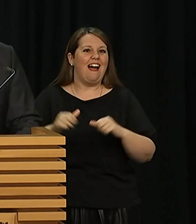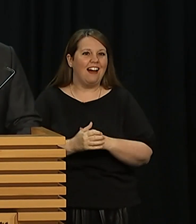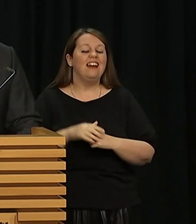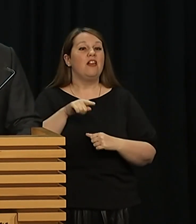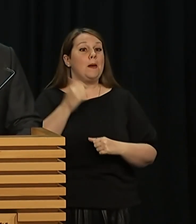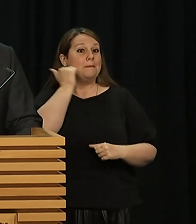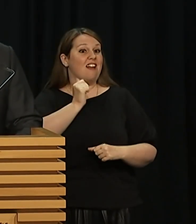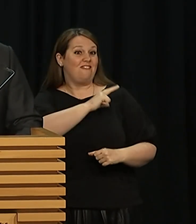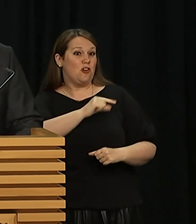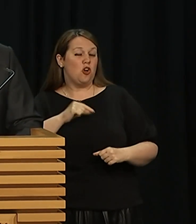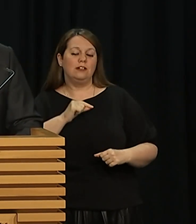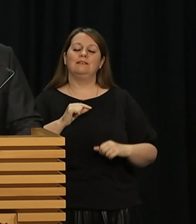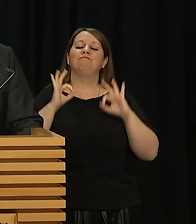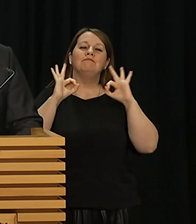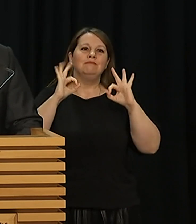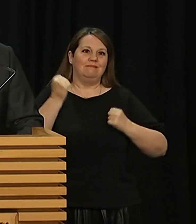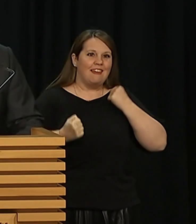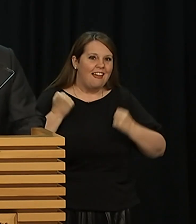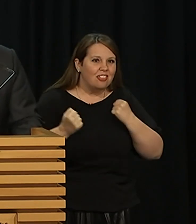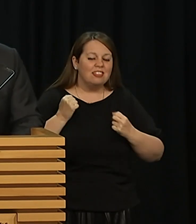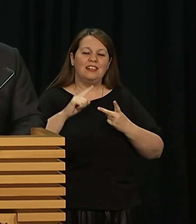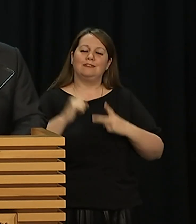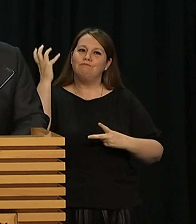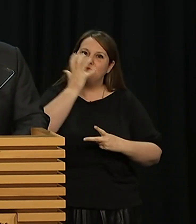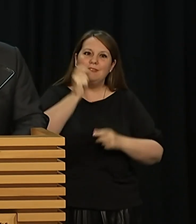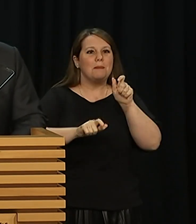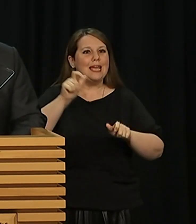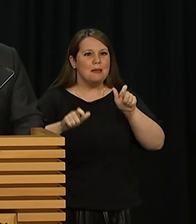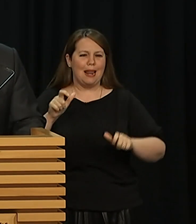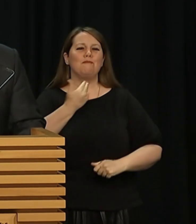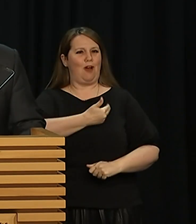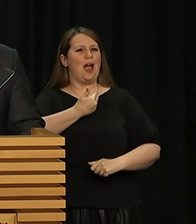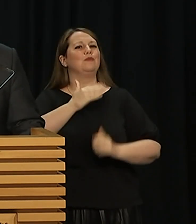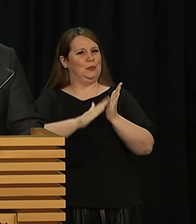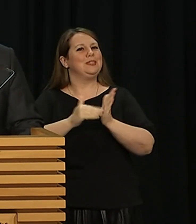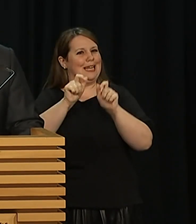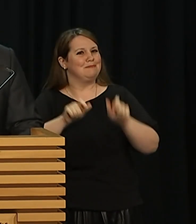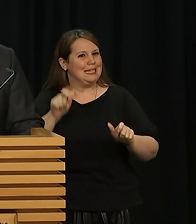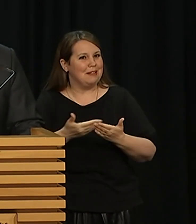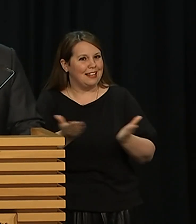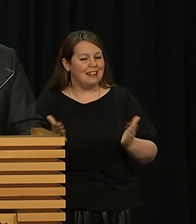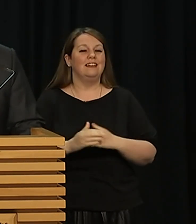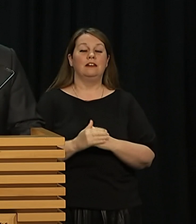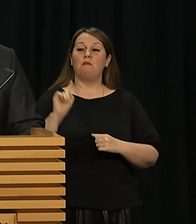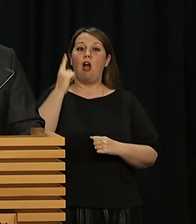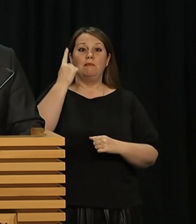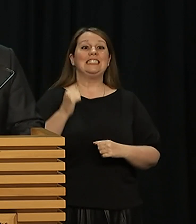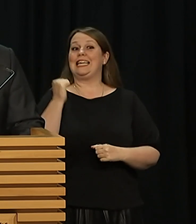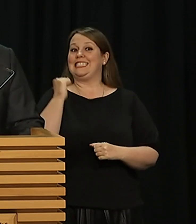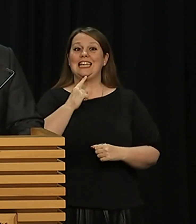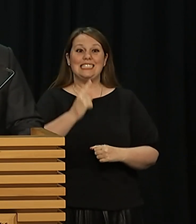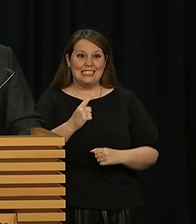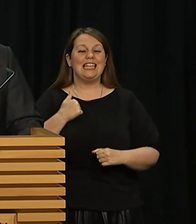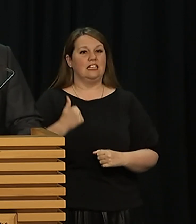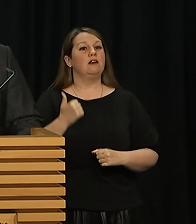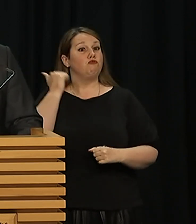exceptional people and proud New Zealanders. As the Prime Minister said yesterday, rugby has always been our national sport, but the